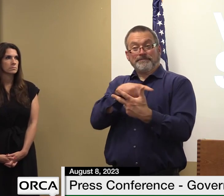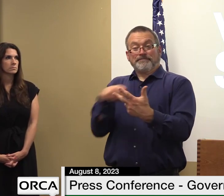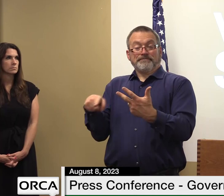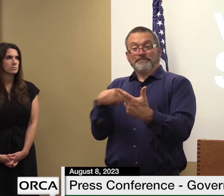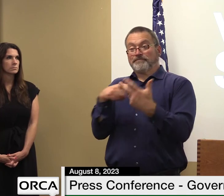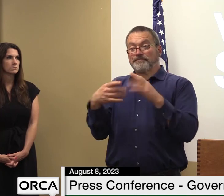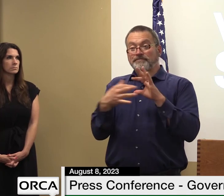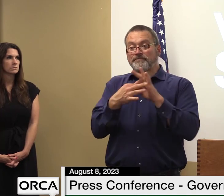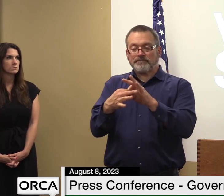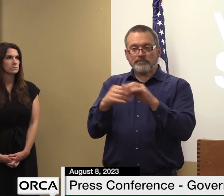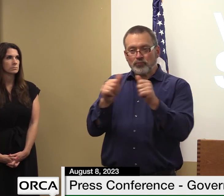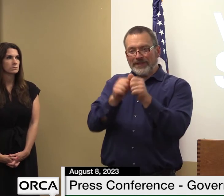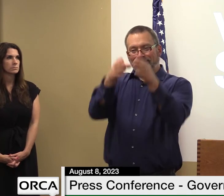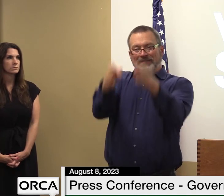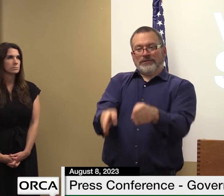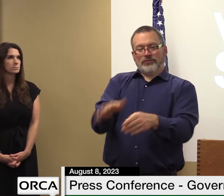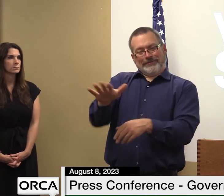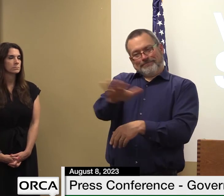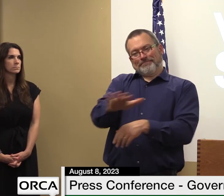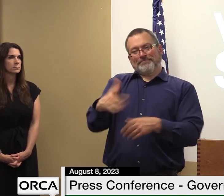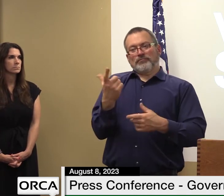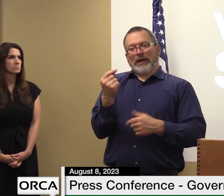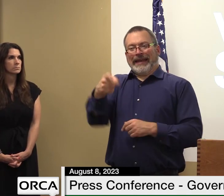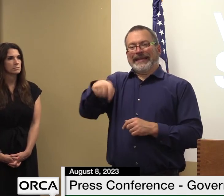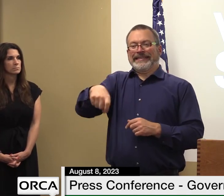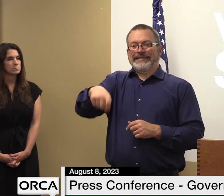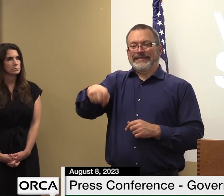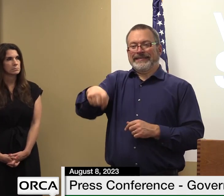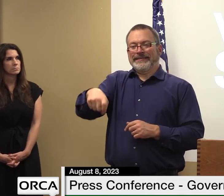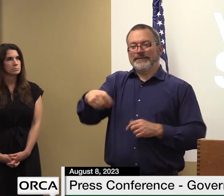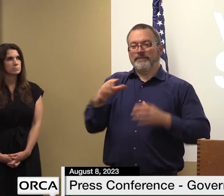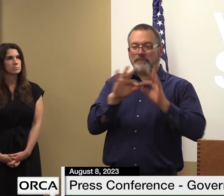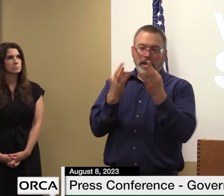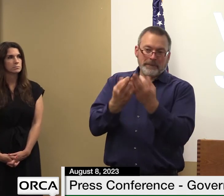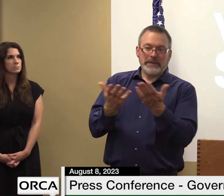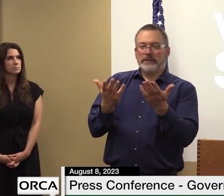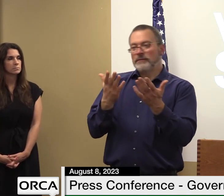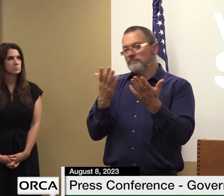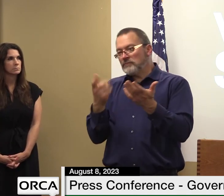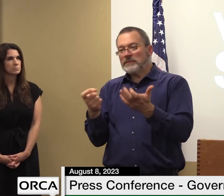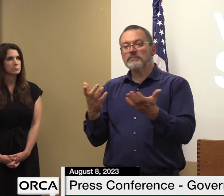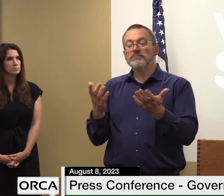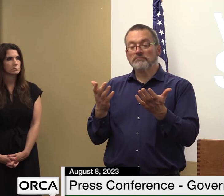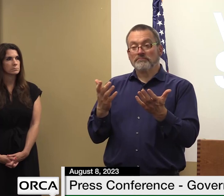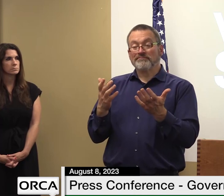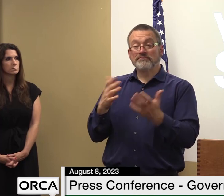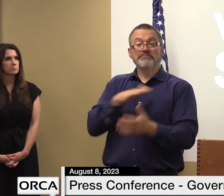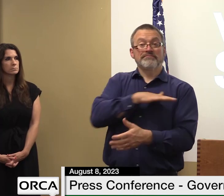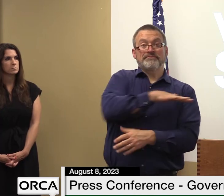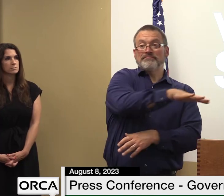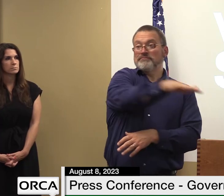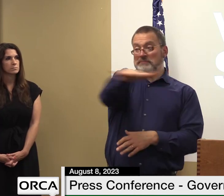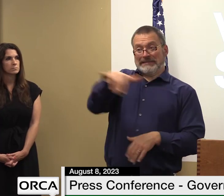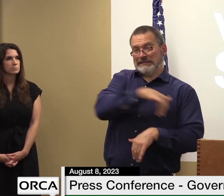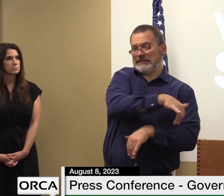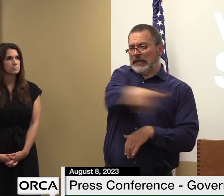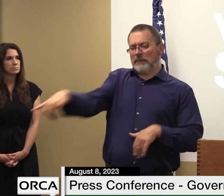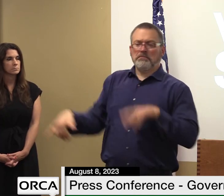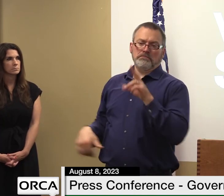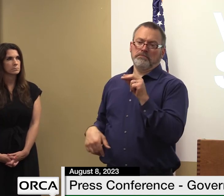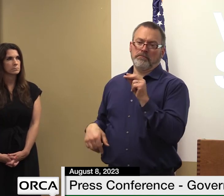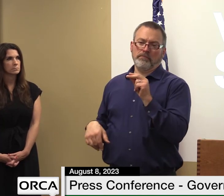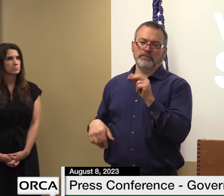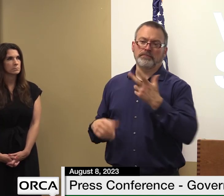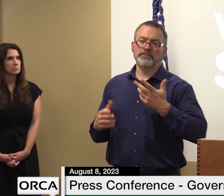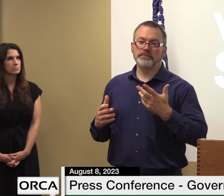themselves typically we'll start with a very large population relative to how many people